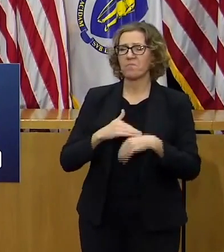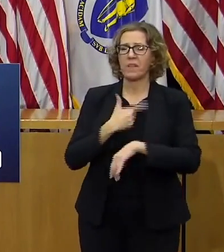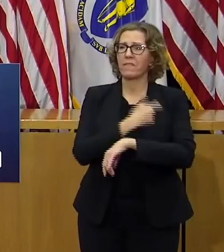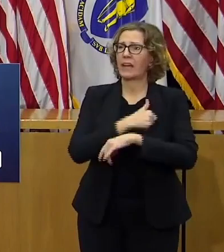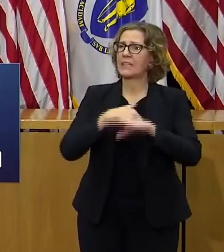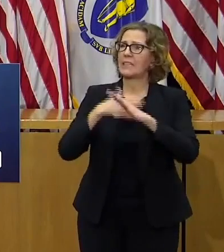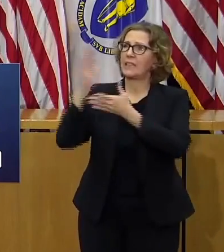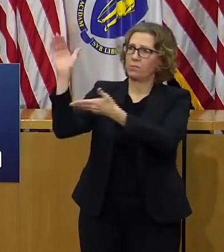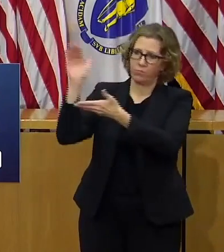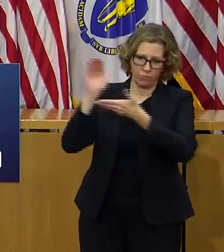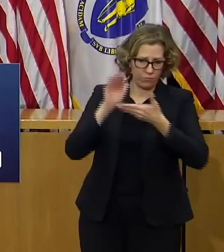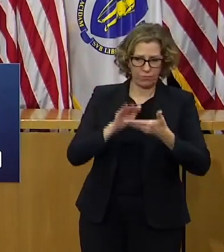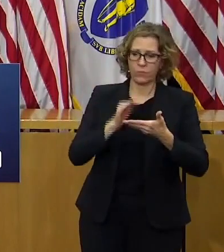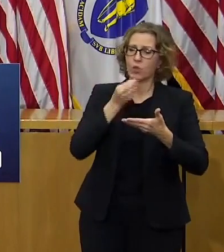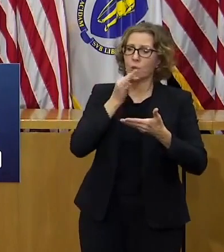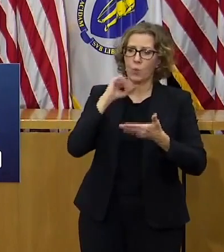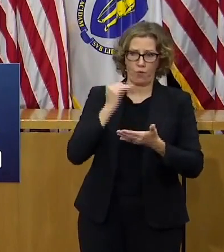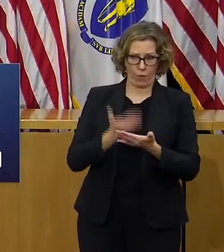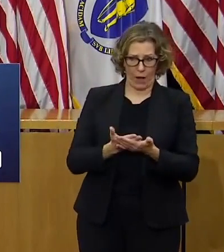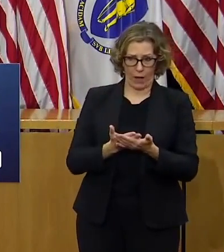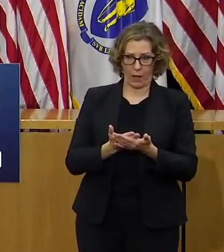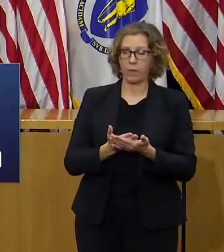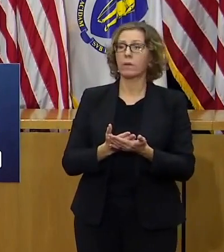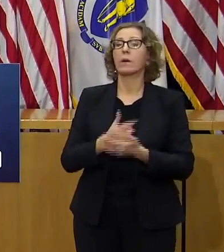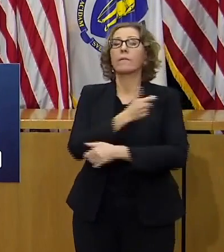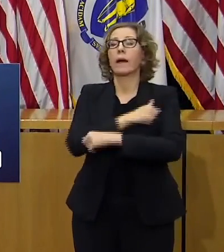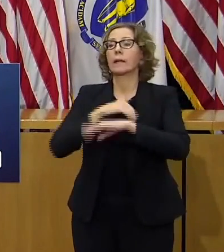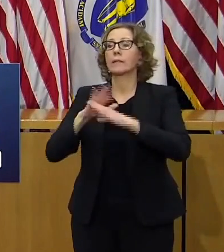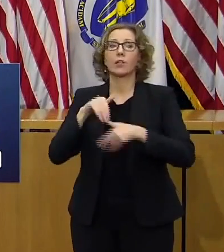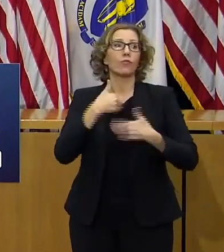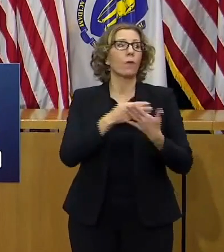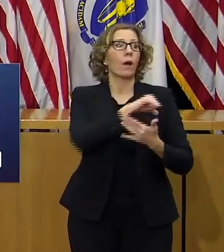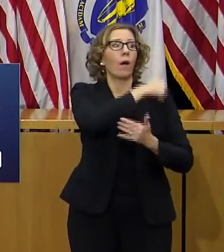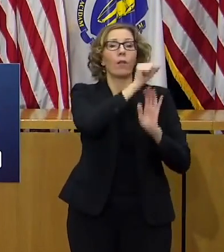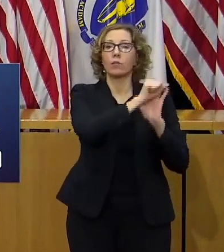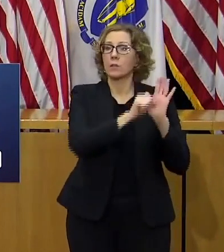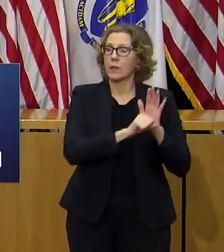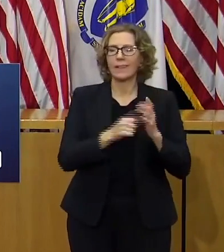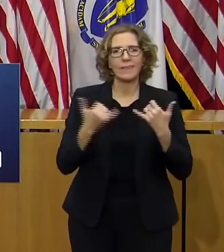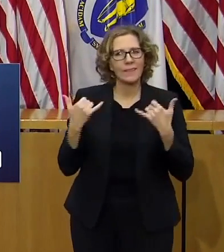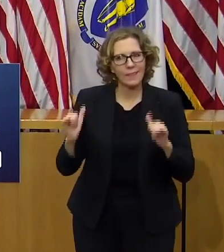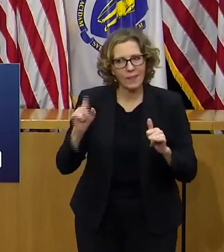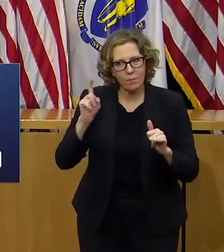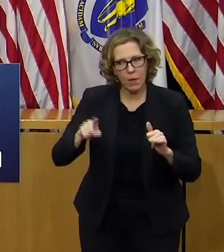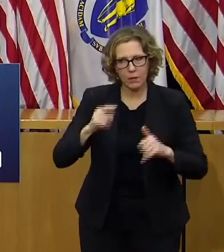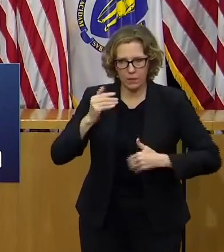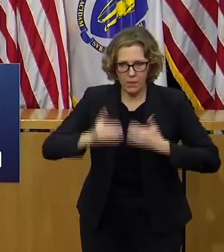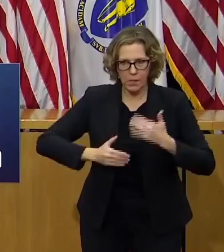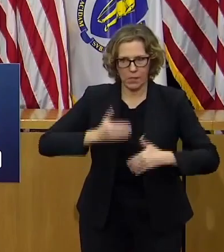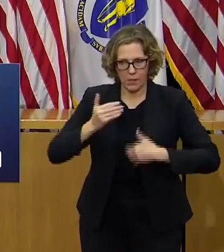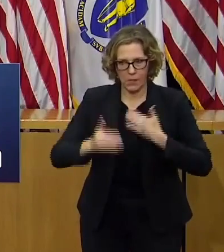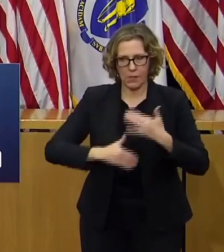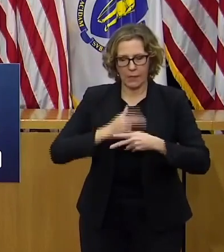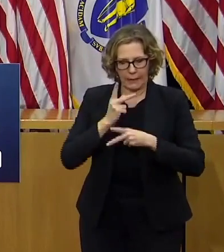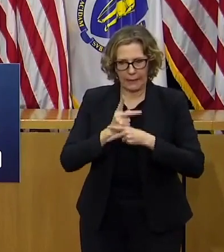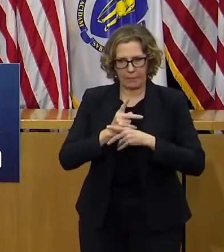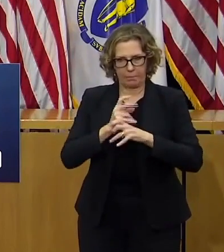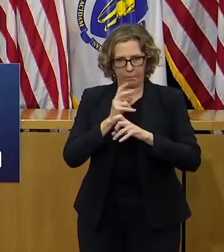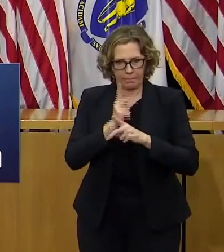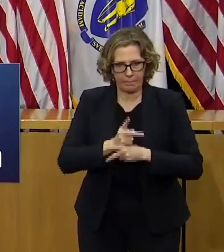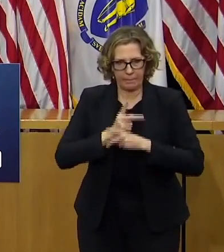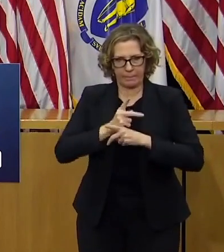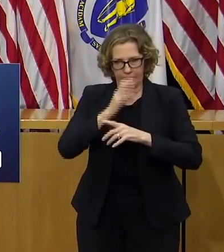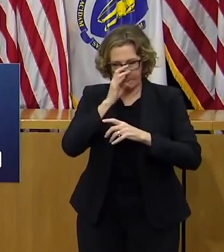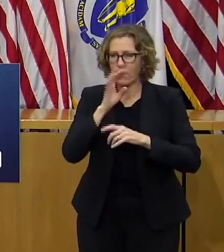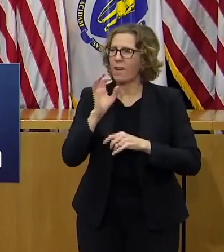to Massachusetts and other places around the country we still have a long way to go and i have to urge people once again to do